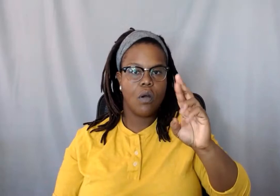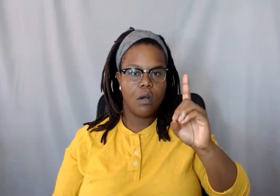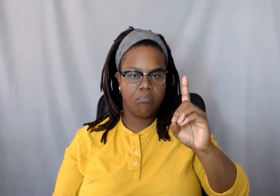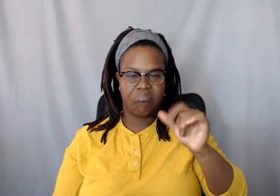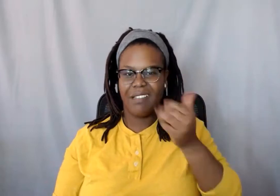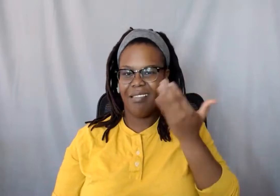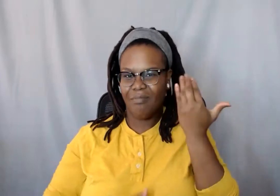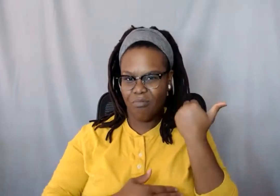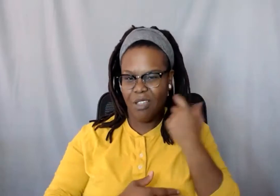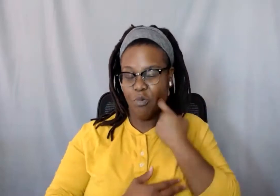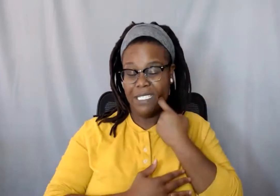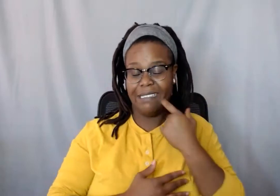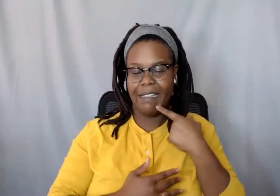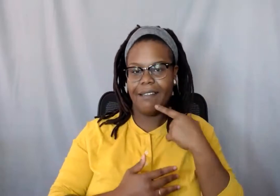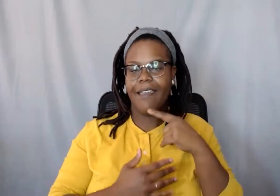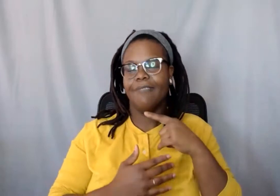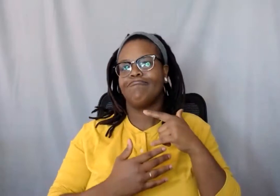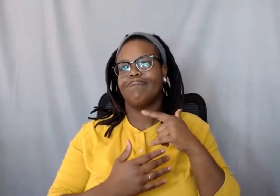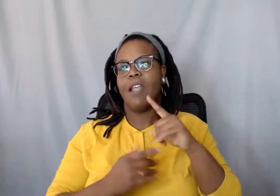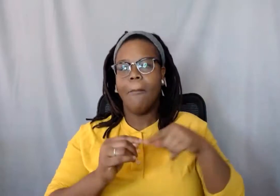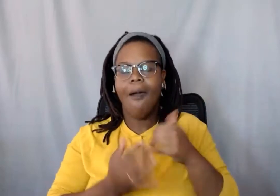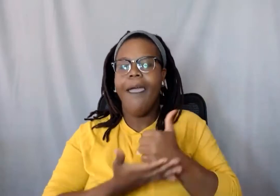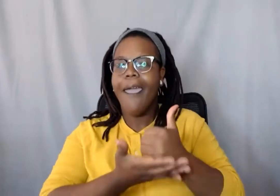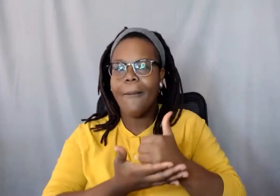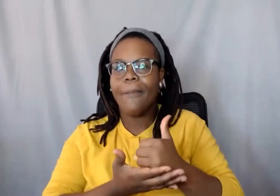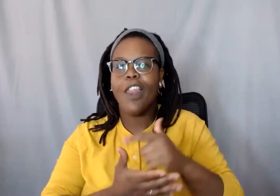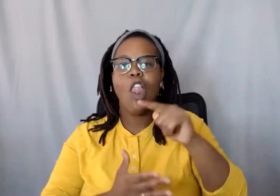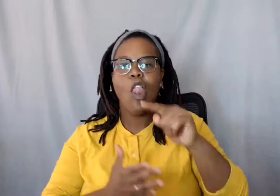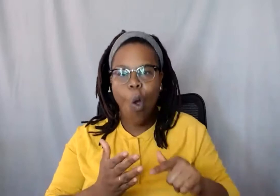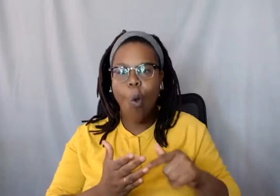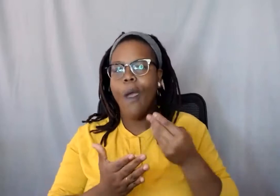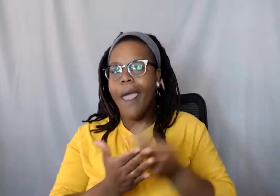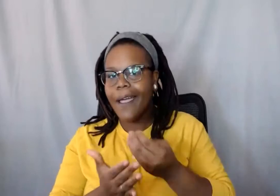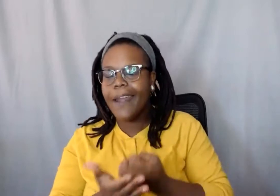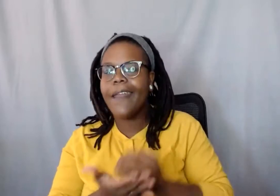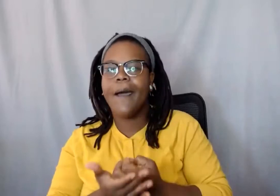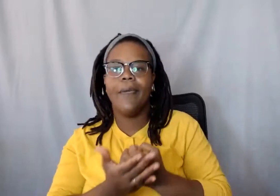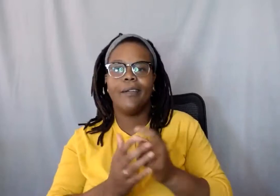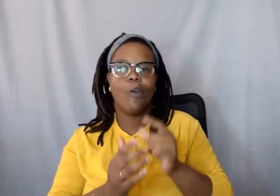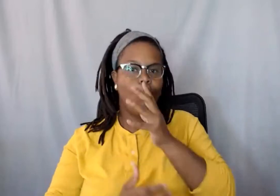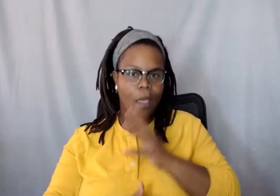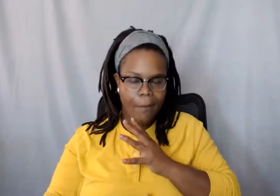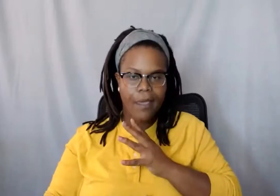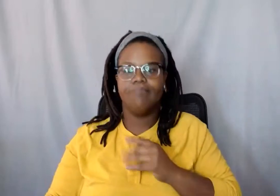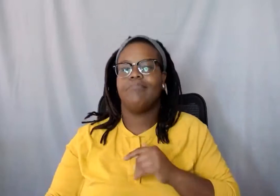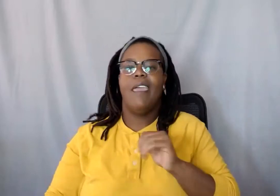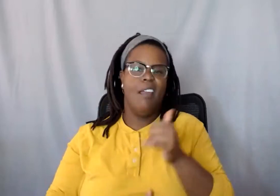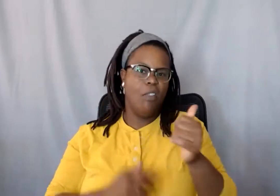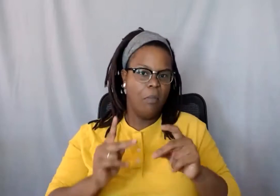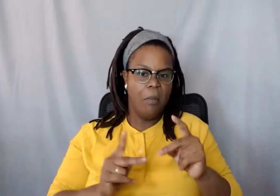helping low income women and non binary people get into the tech industry. And what